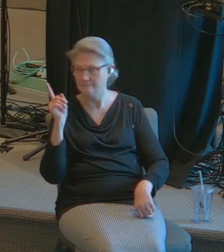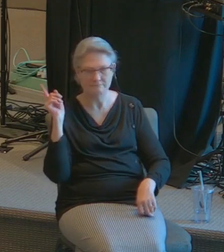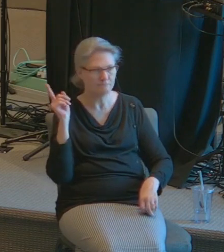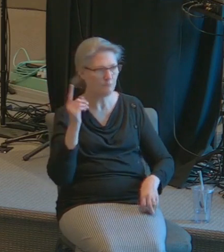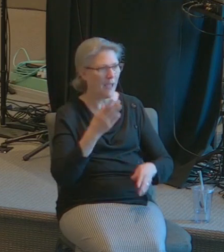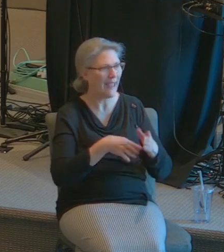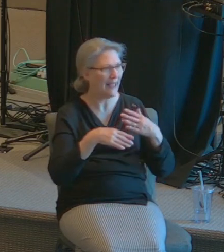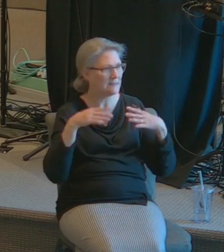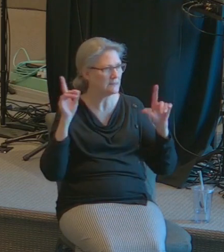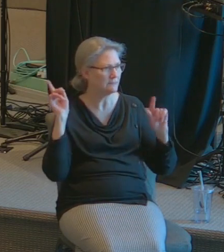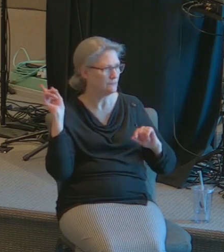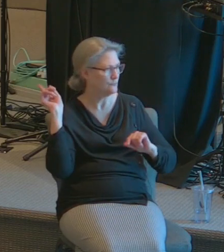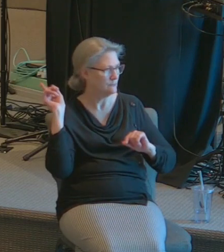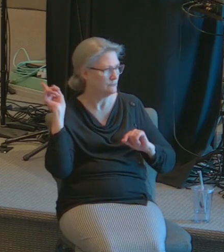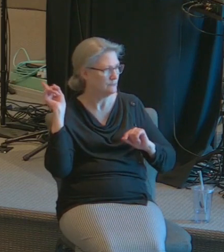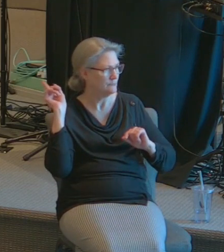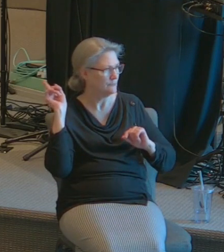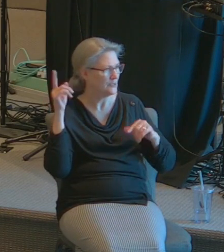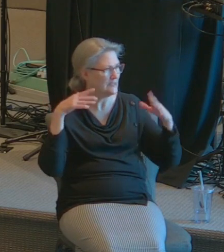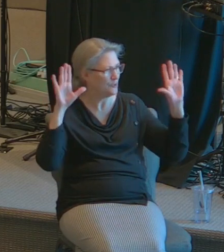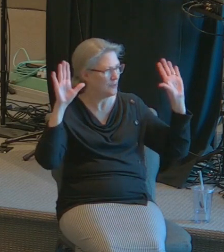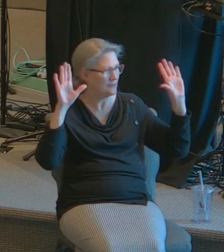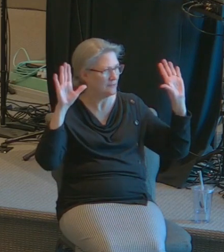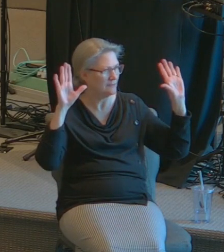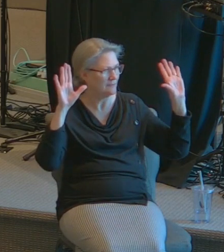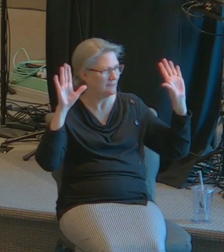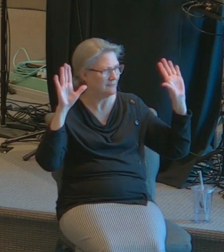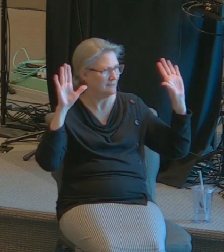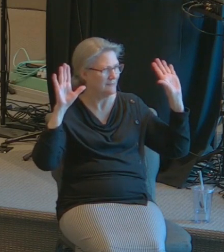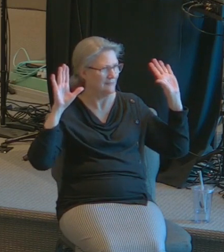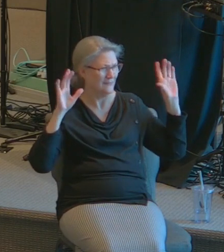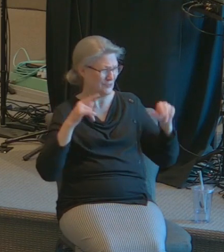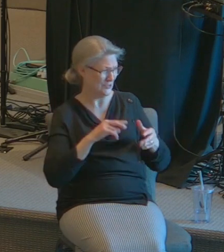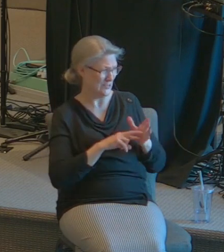step backward and she said you mean here in the supermarket